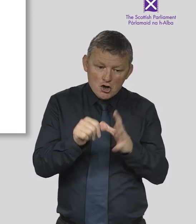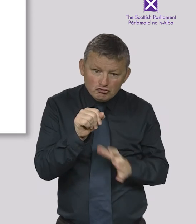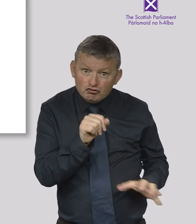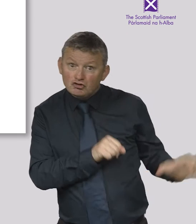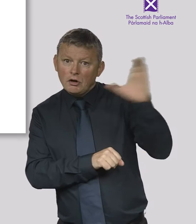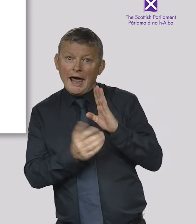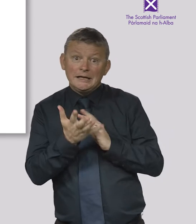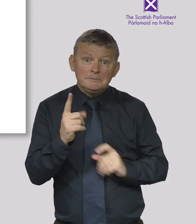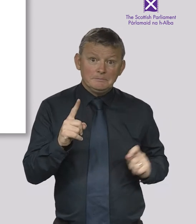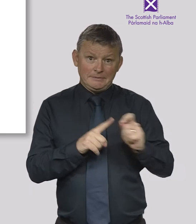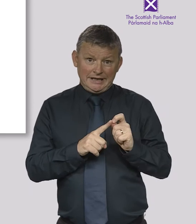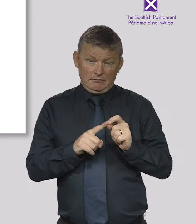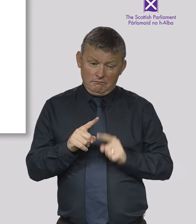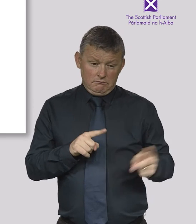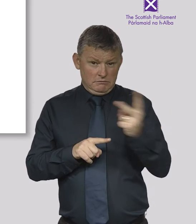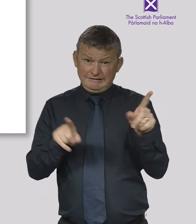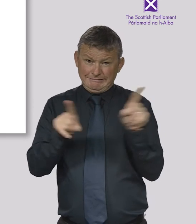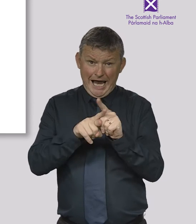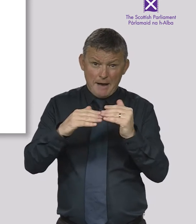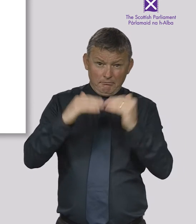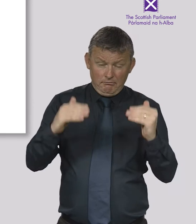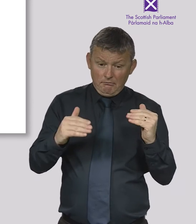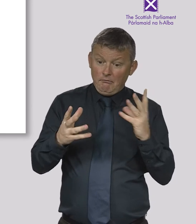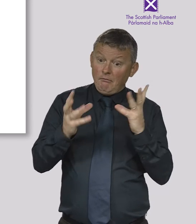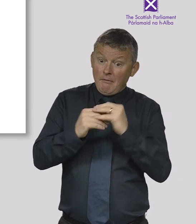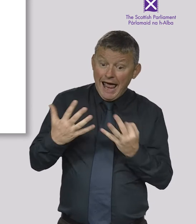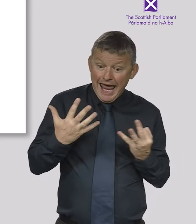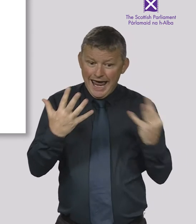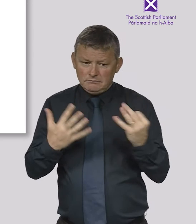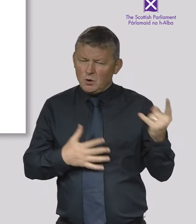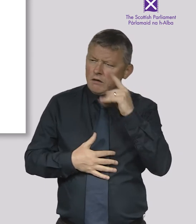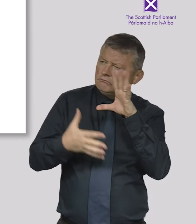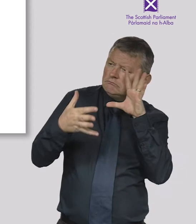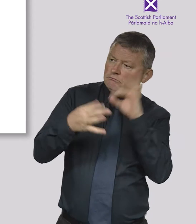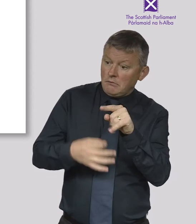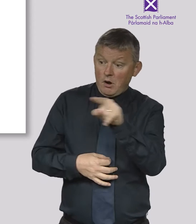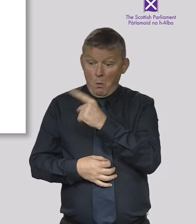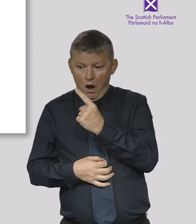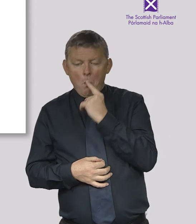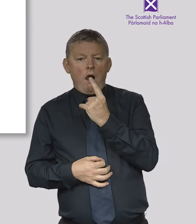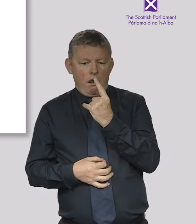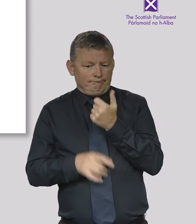They all have the same status and you can contact any of the eight who represent you.